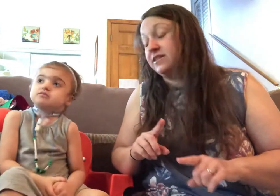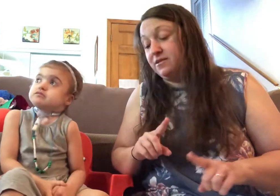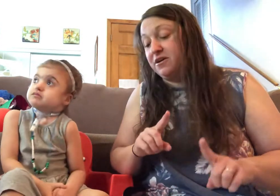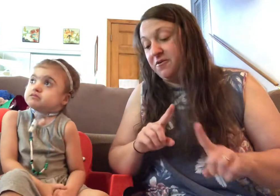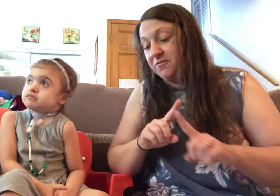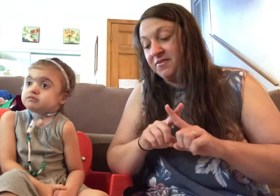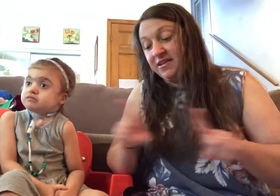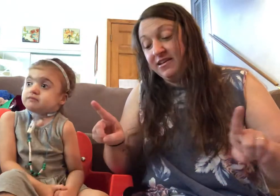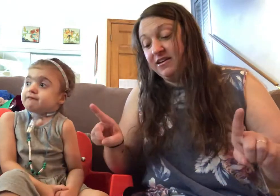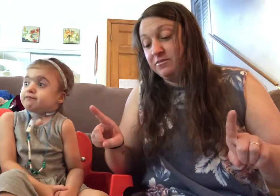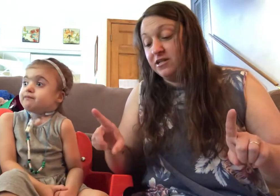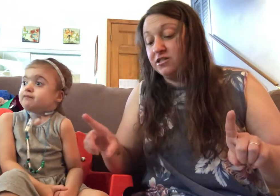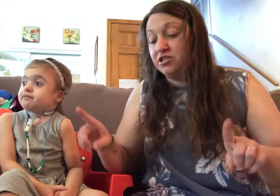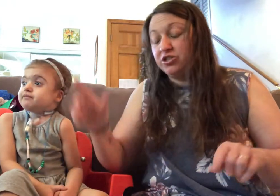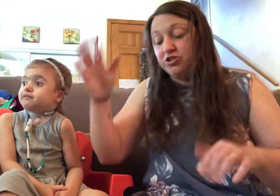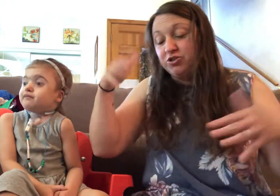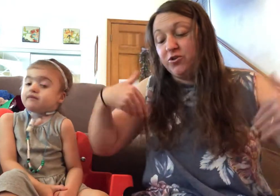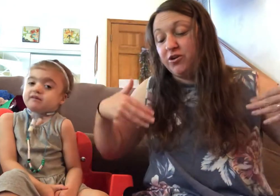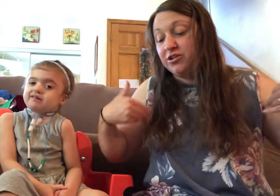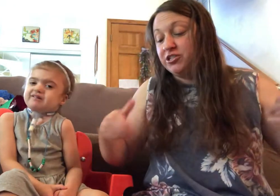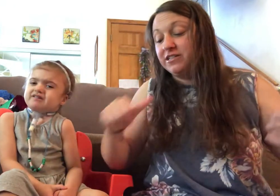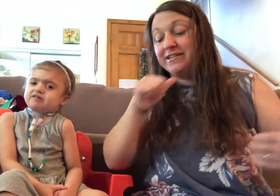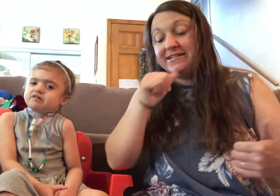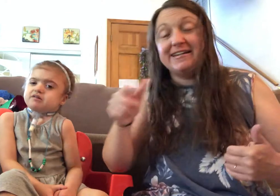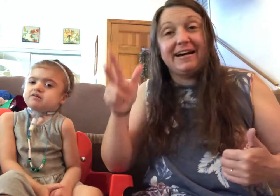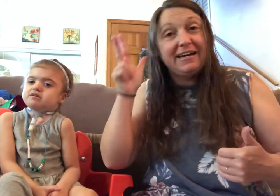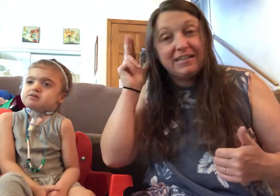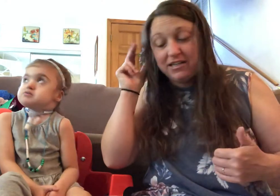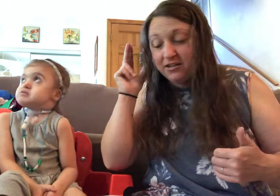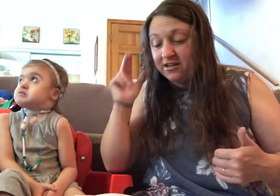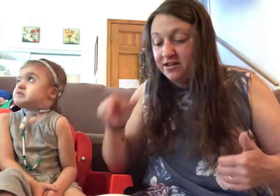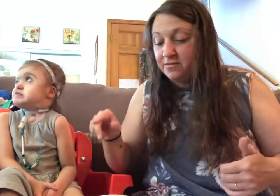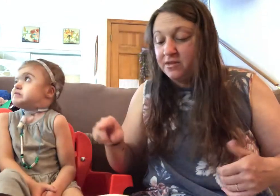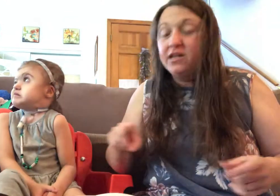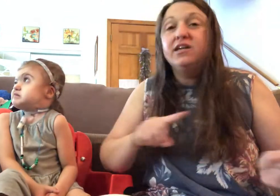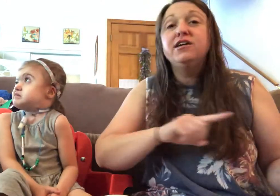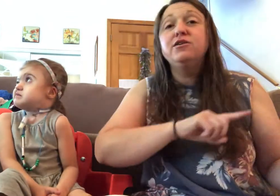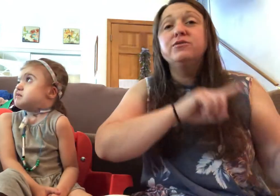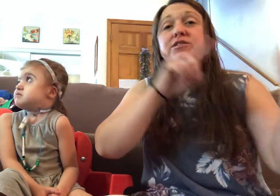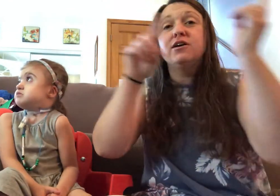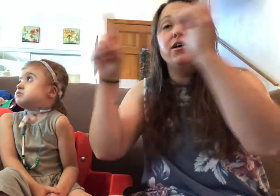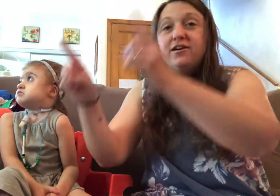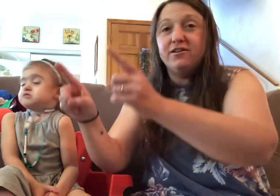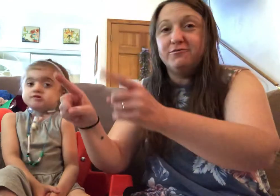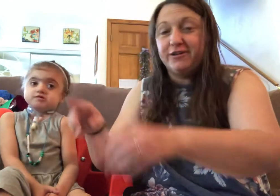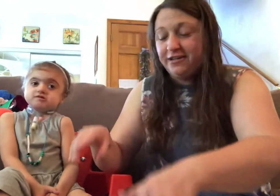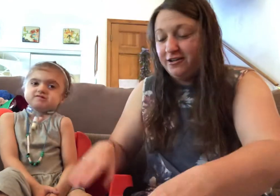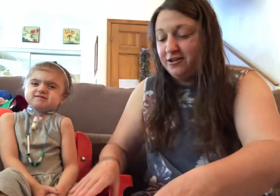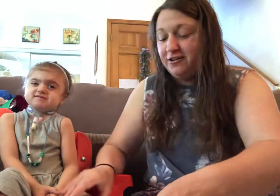time out. Yeah, because George did not hear him. He was already gone.